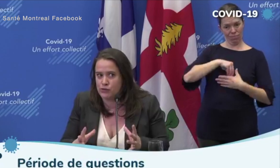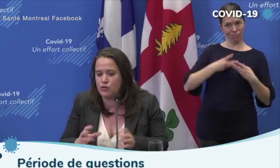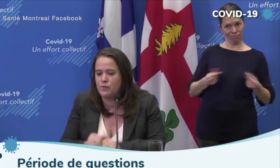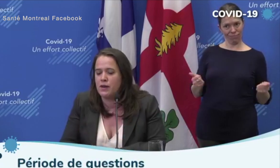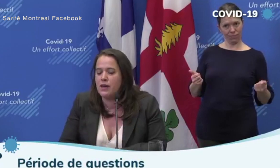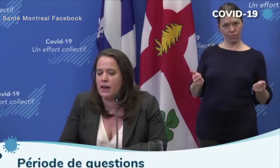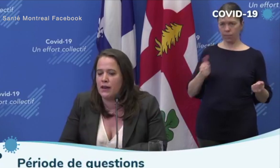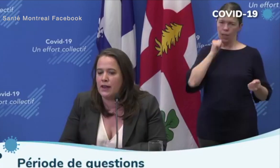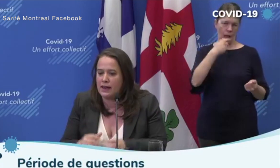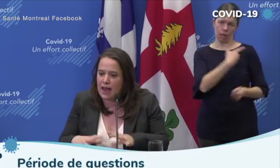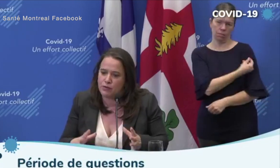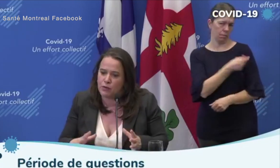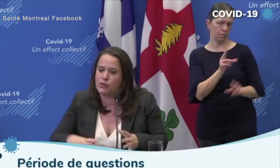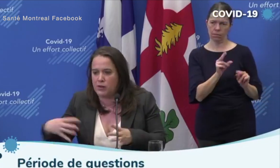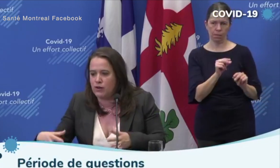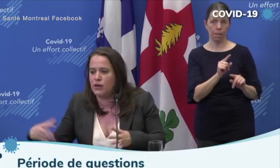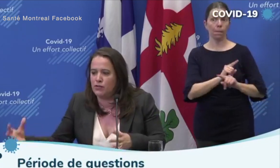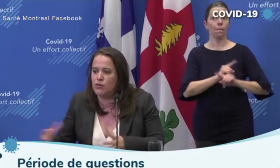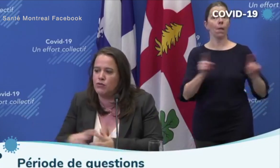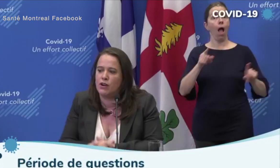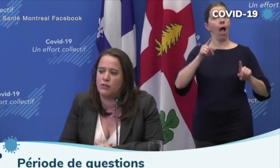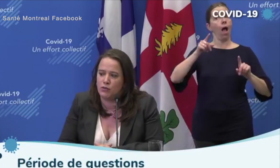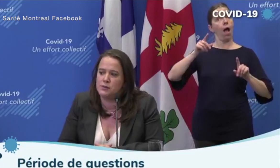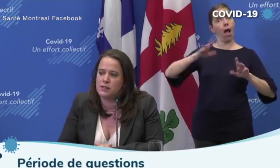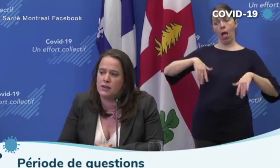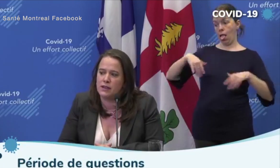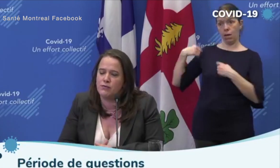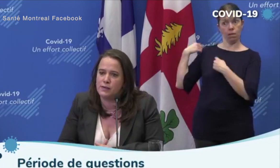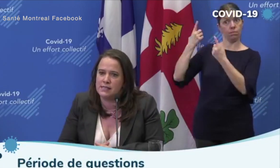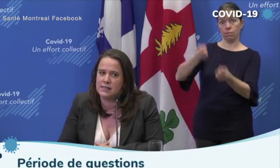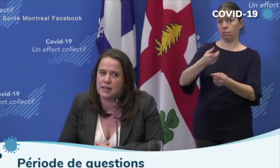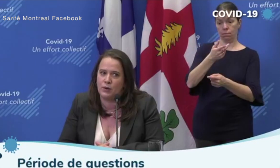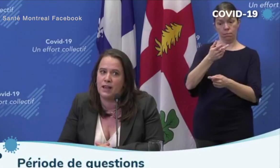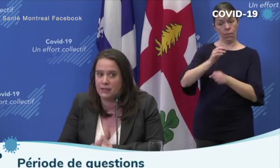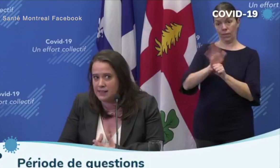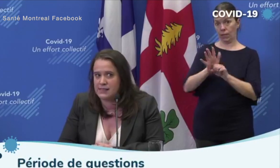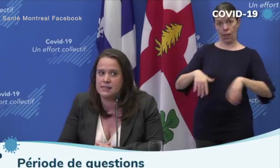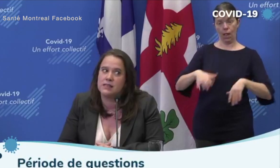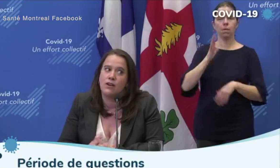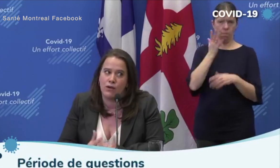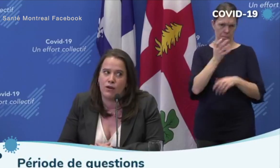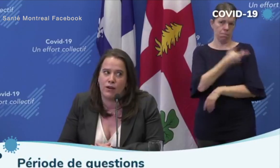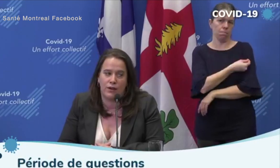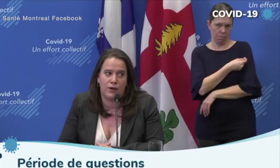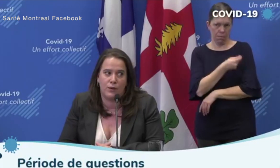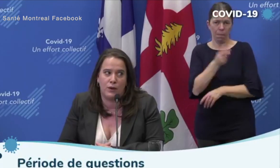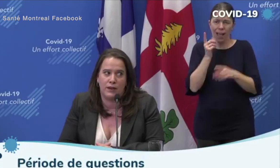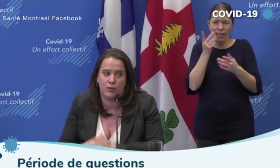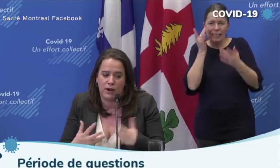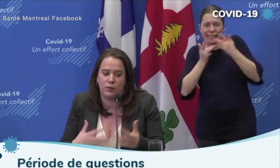the first group and afterwards we're going to go to other groups if we see that we have cases or